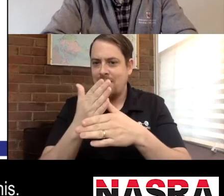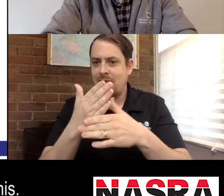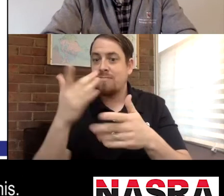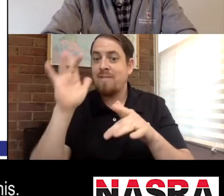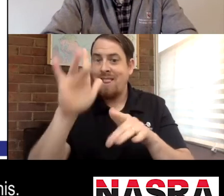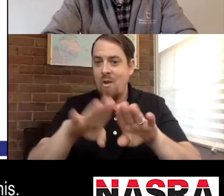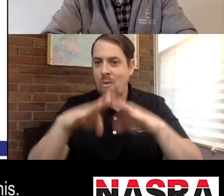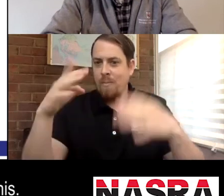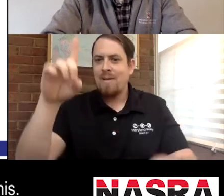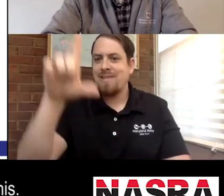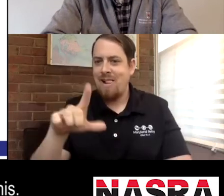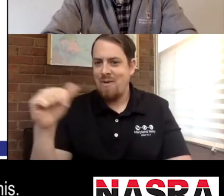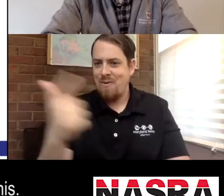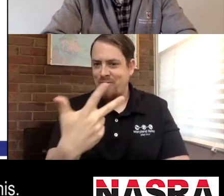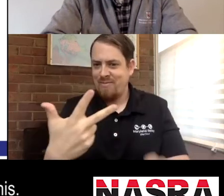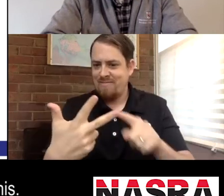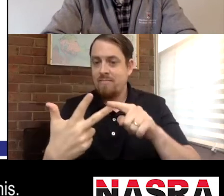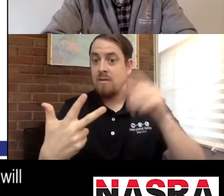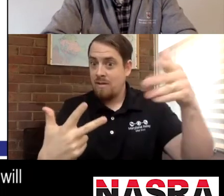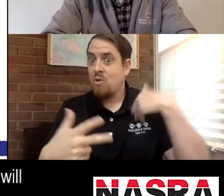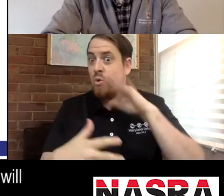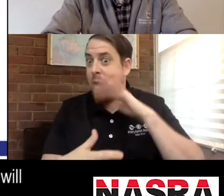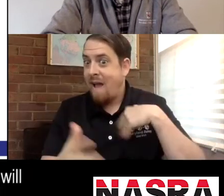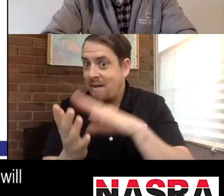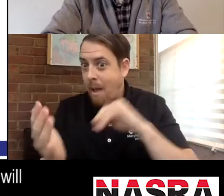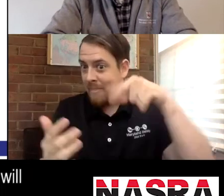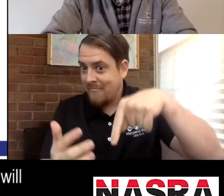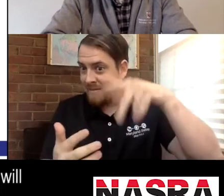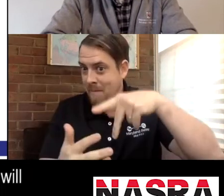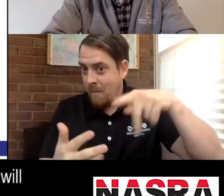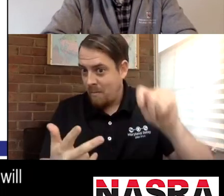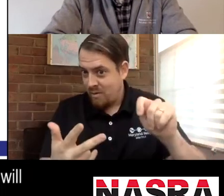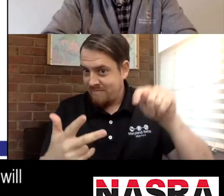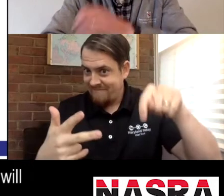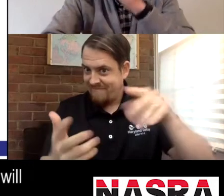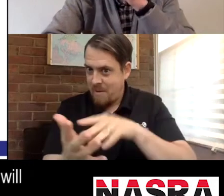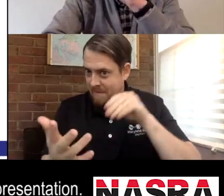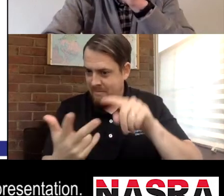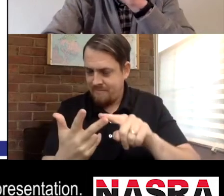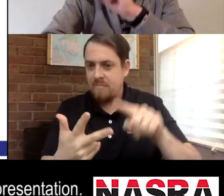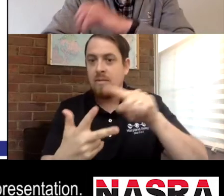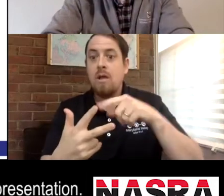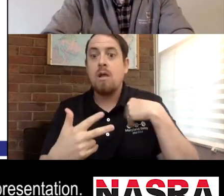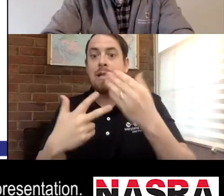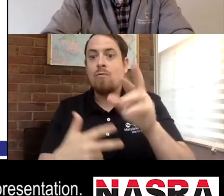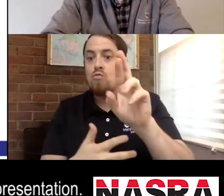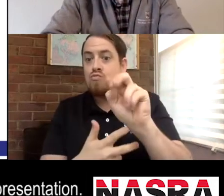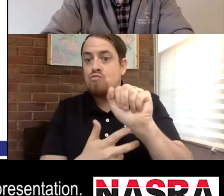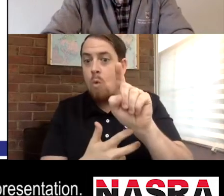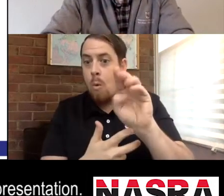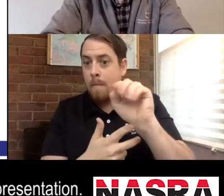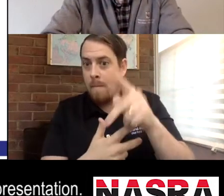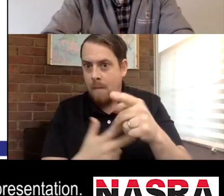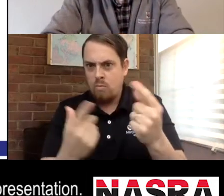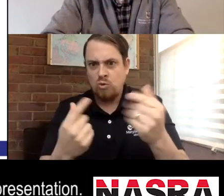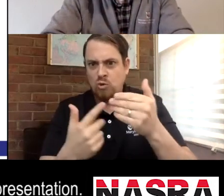There are three documents in this. When you click on the link, you'll be able to download them all. You will have a copy of this PowerPoint